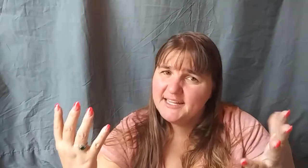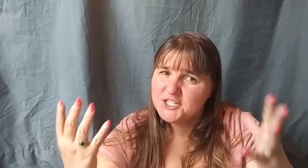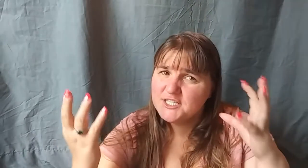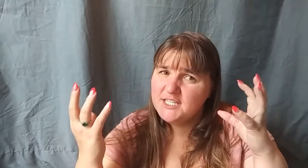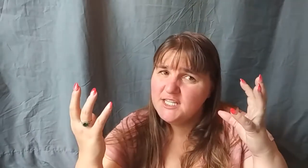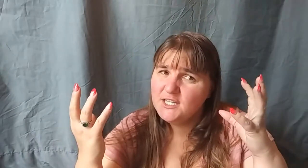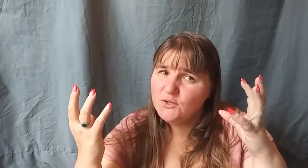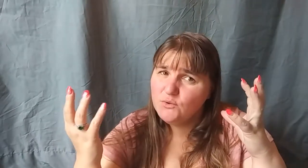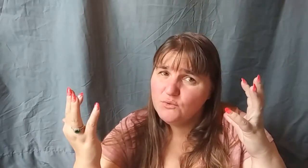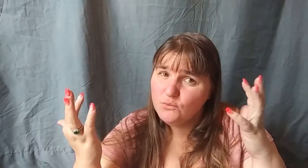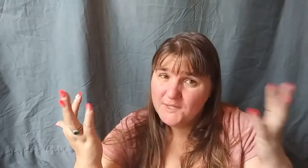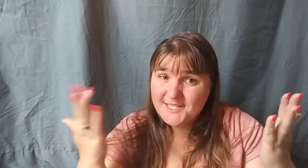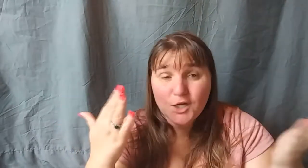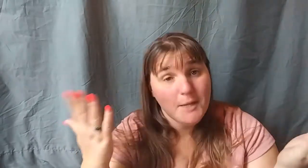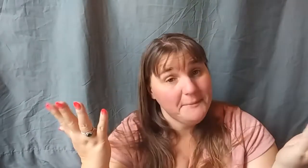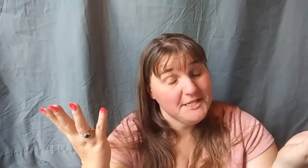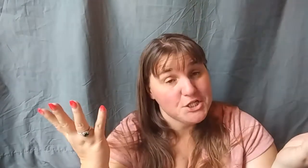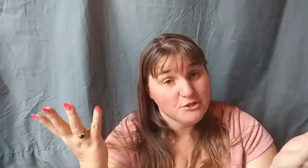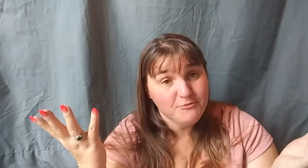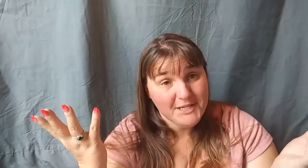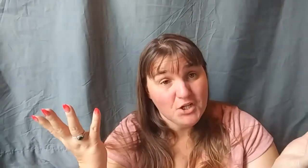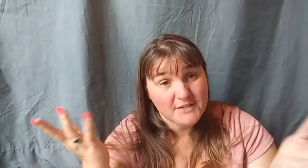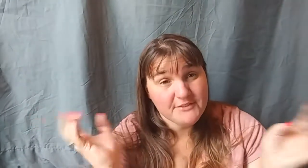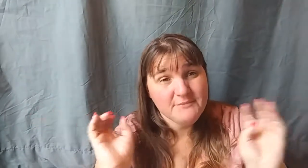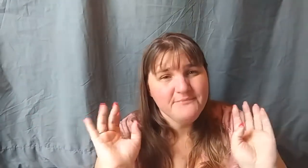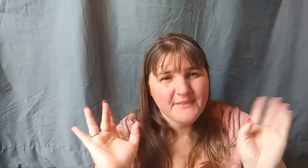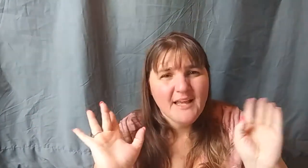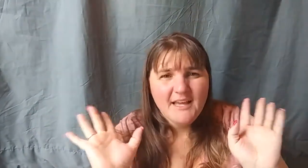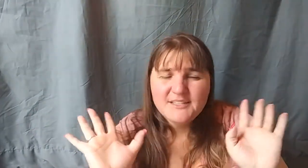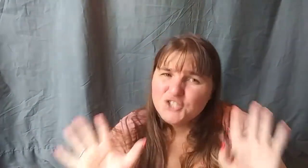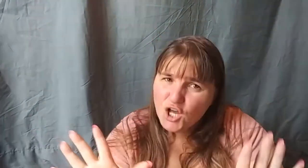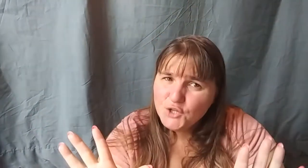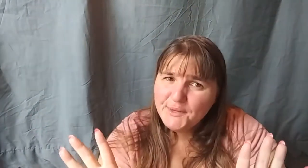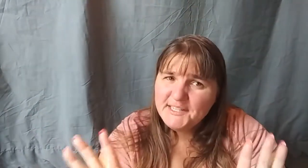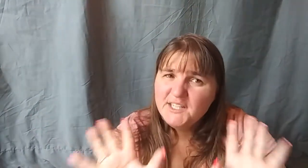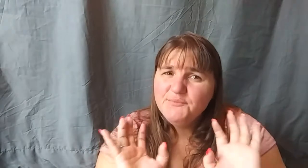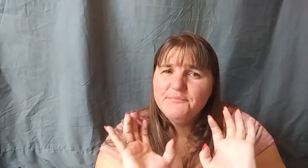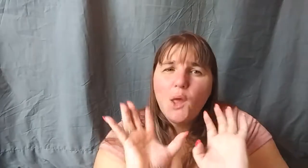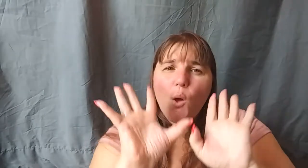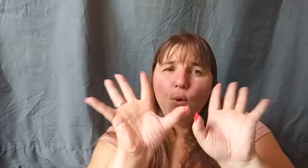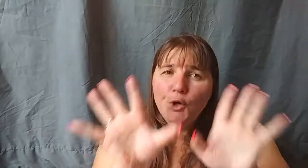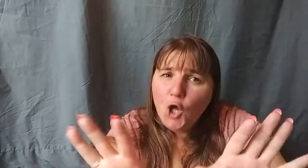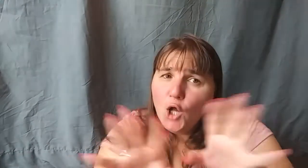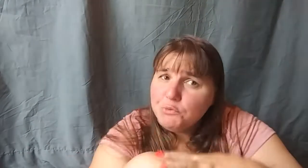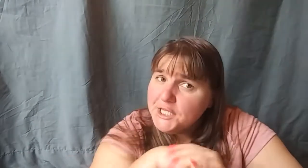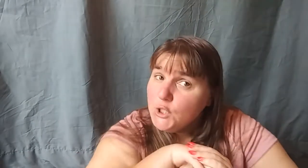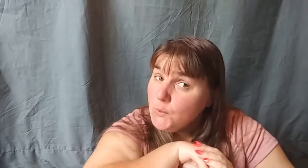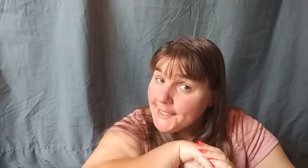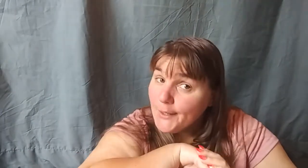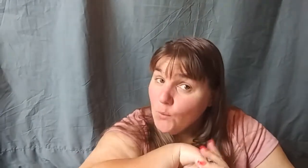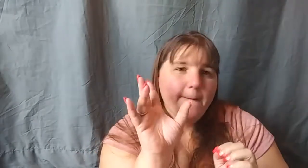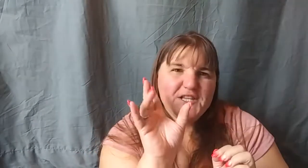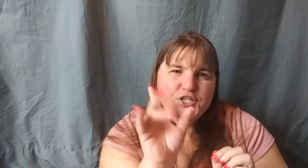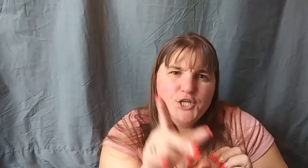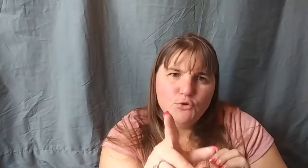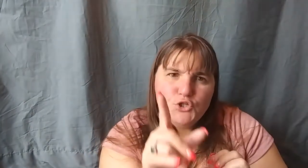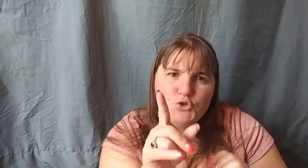was in combination of my coffee. Tolerated it. Not really what I wanted. Don't you know,